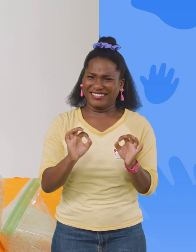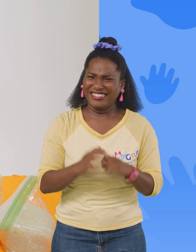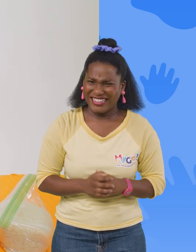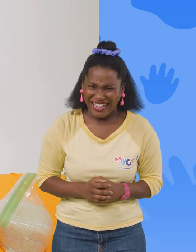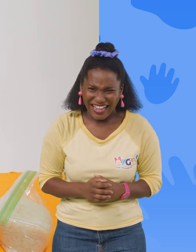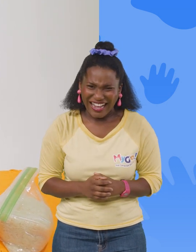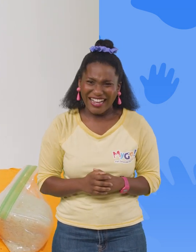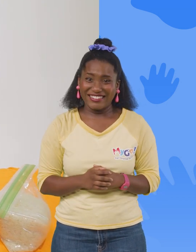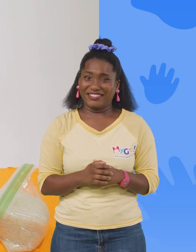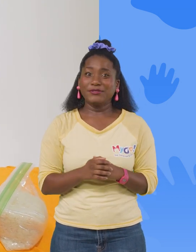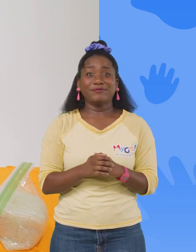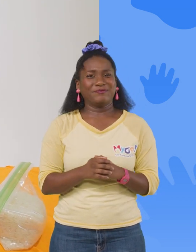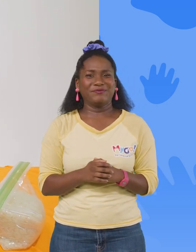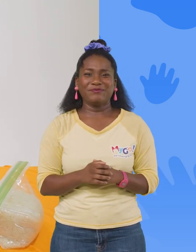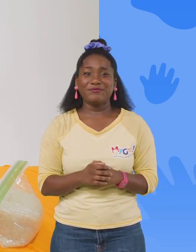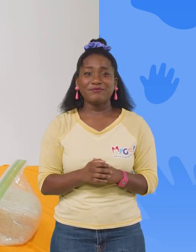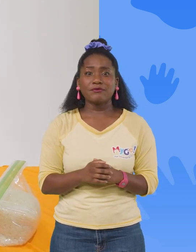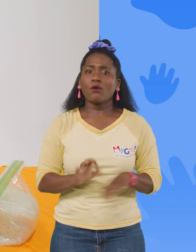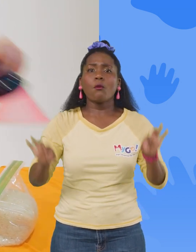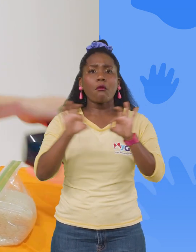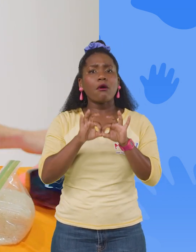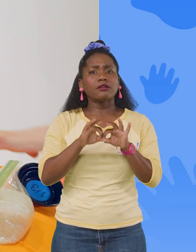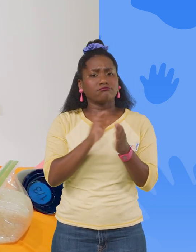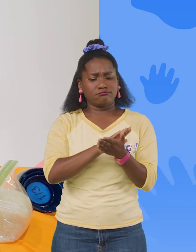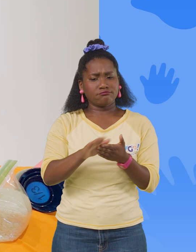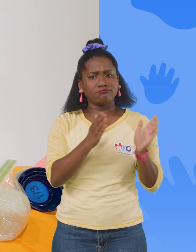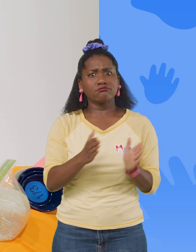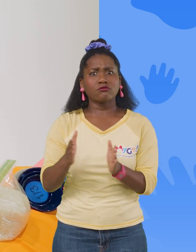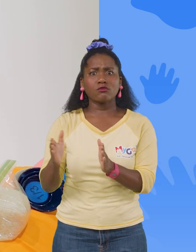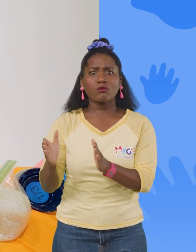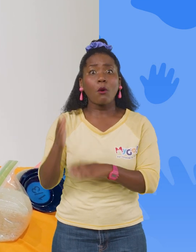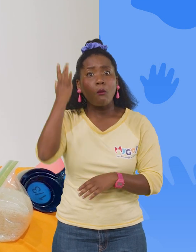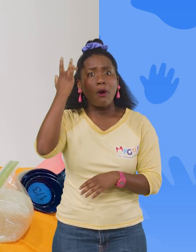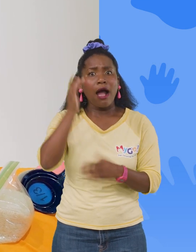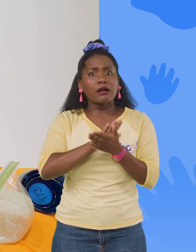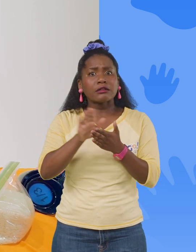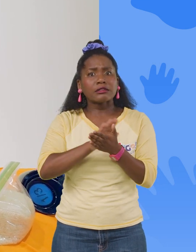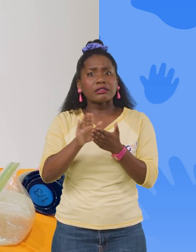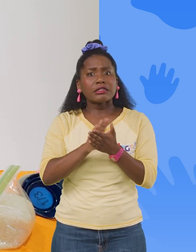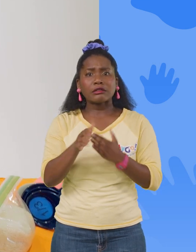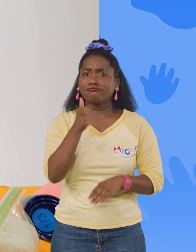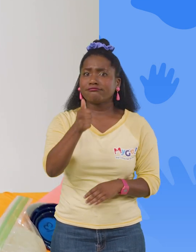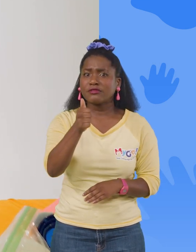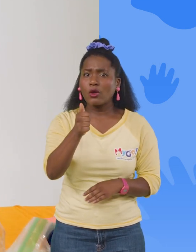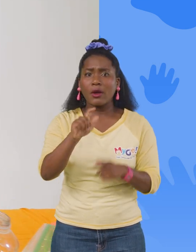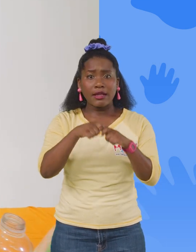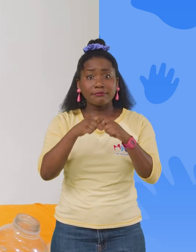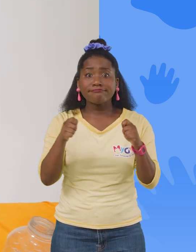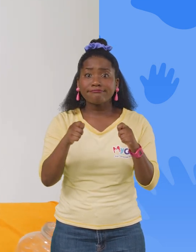Okay. Stay nice and organized. Be sure to clean up. All right. Now, let me tie this. Okay,